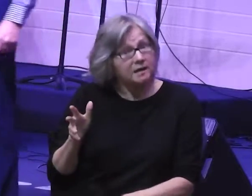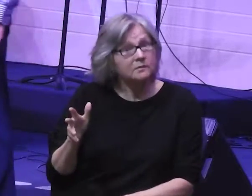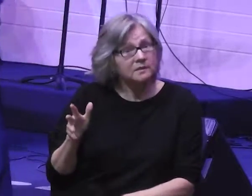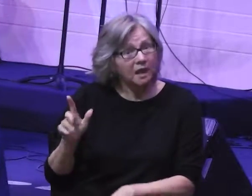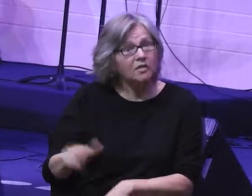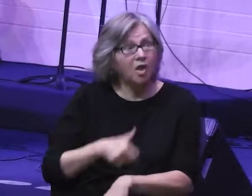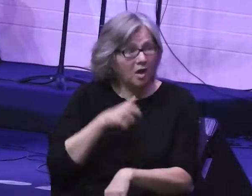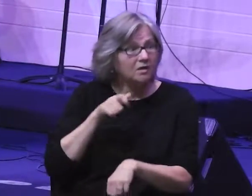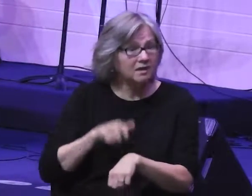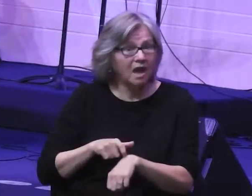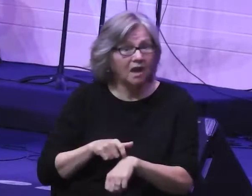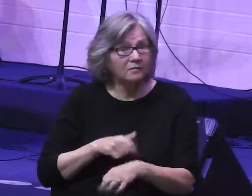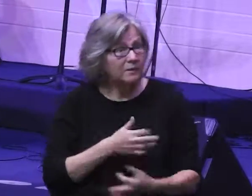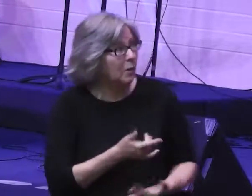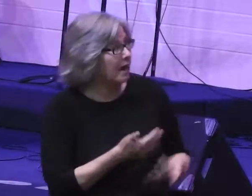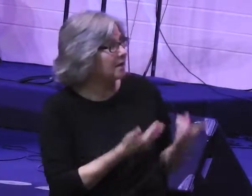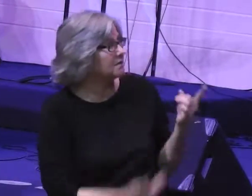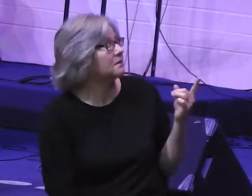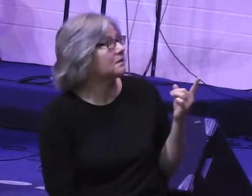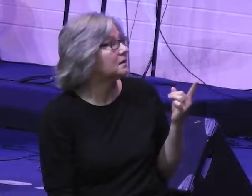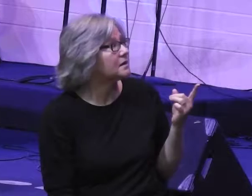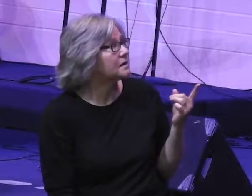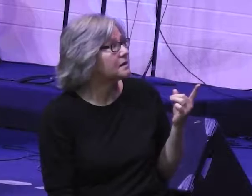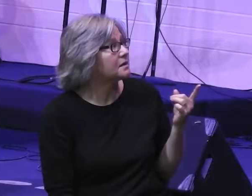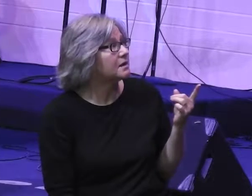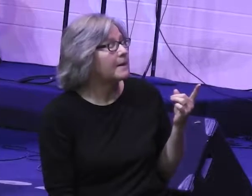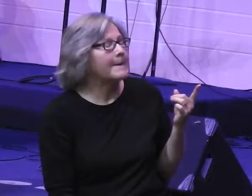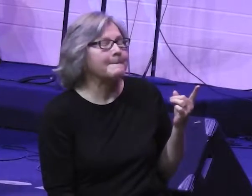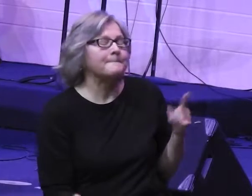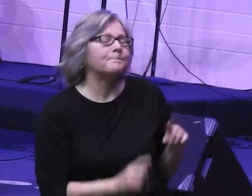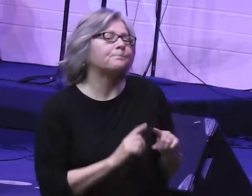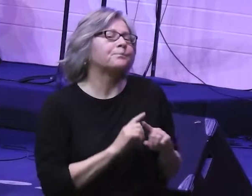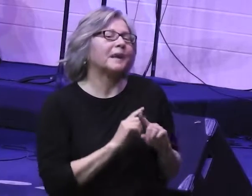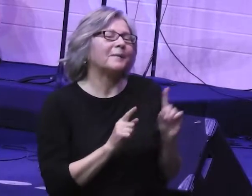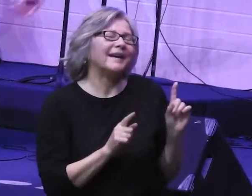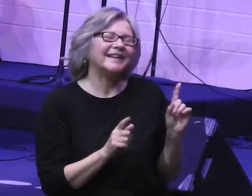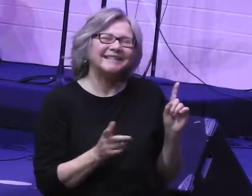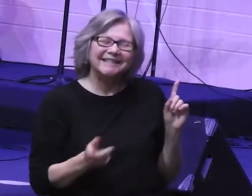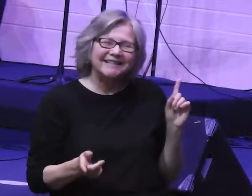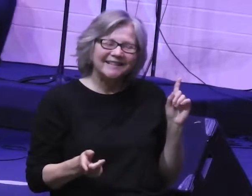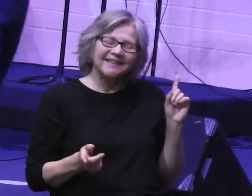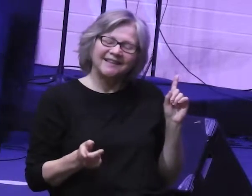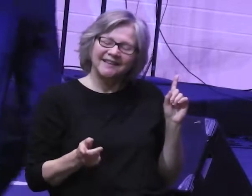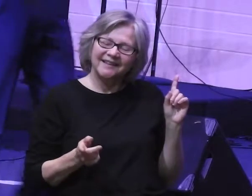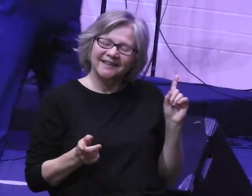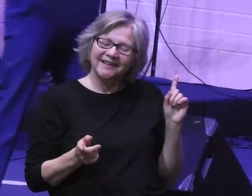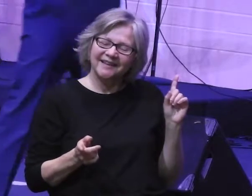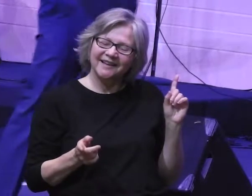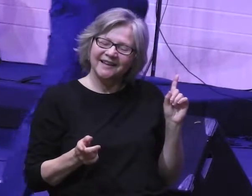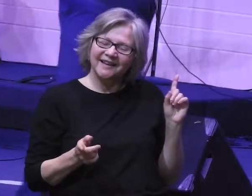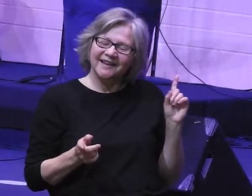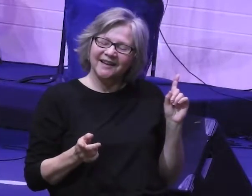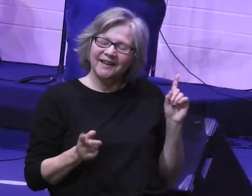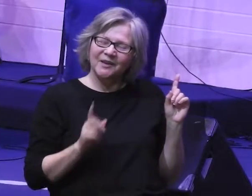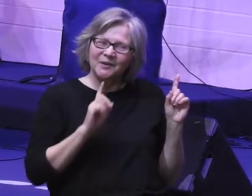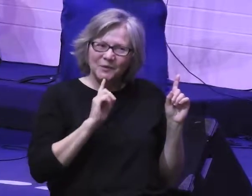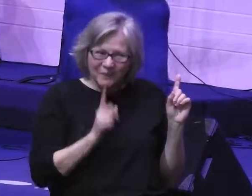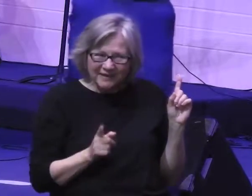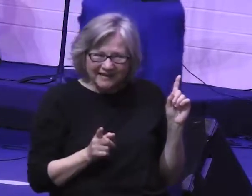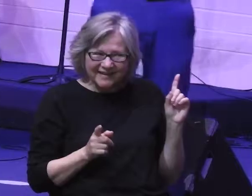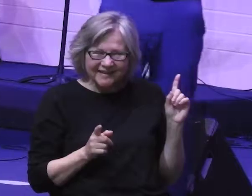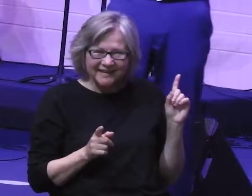seem like a long period of time. But you know what? It's not like they had no basis